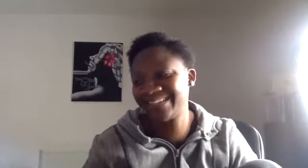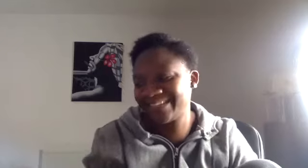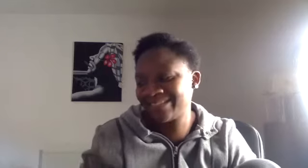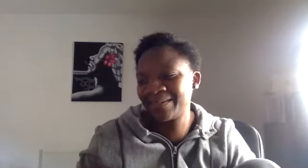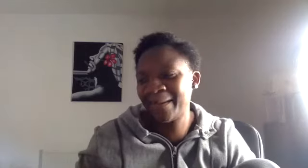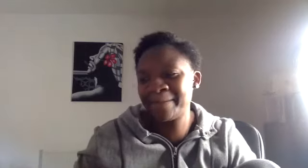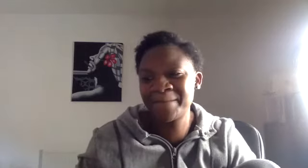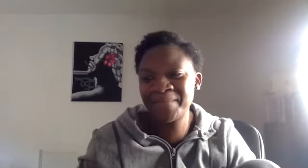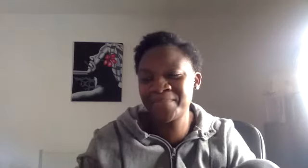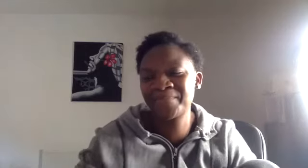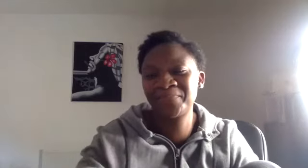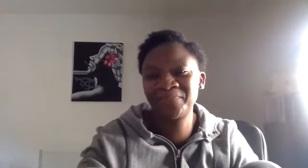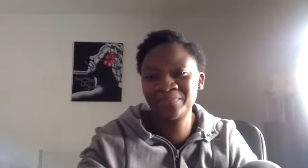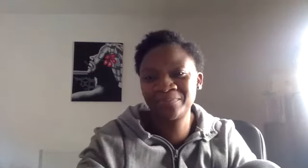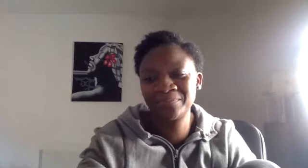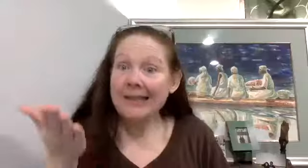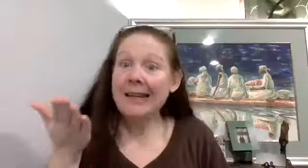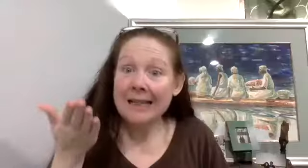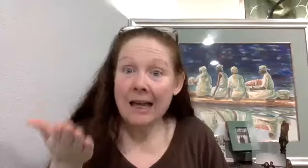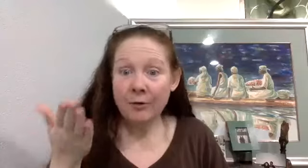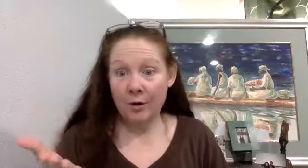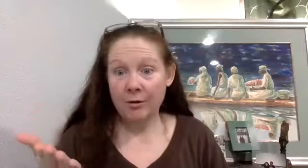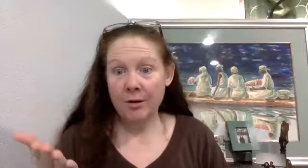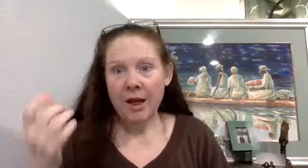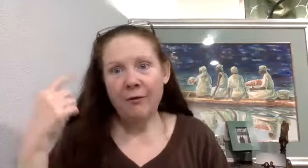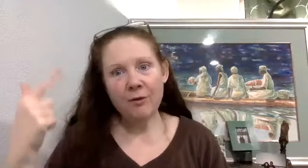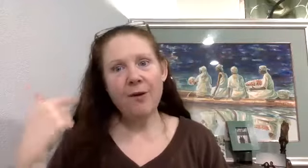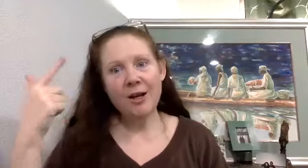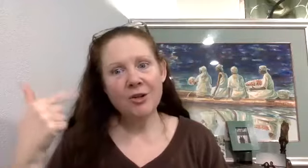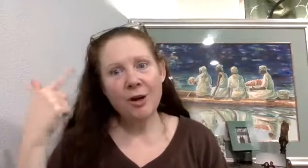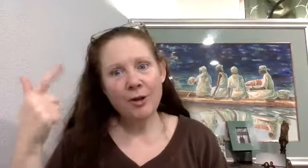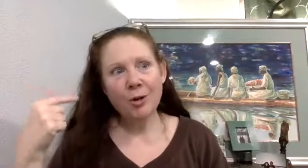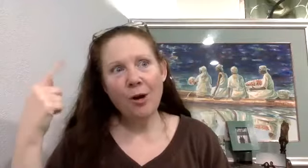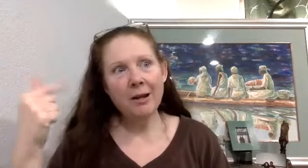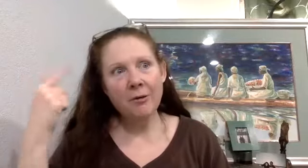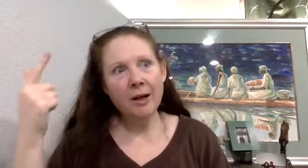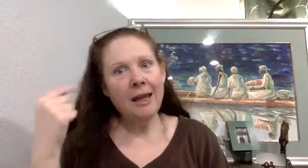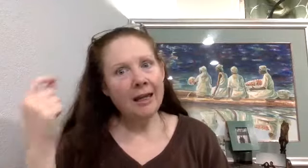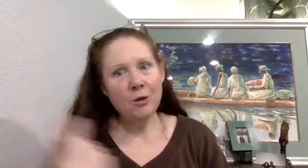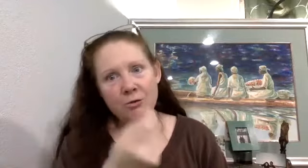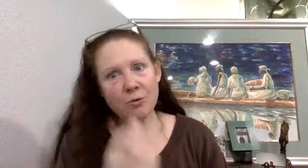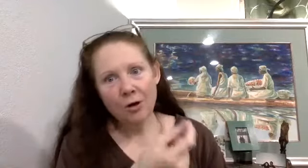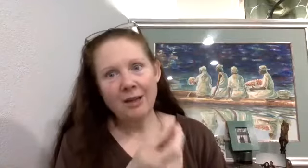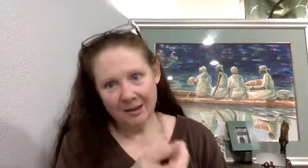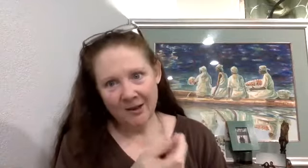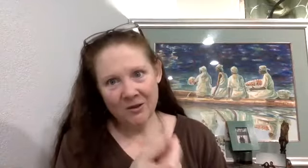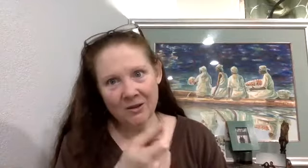has left earth. Precedent has left earth. Precedent If you find yourself in your brain going, it used to work like this,